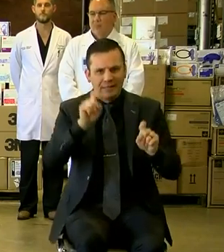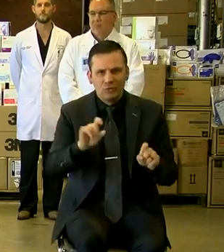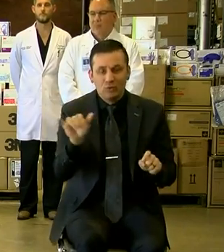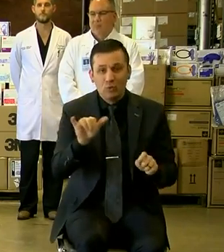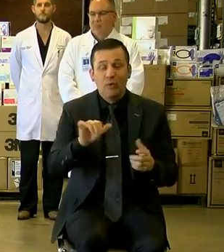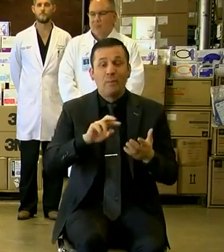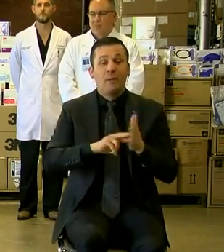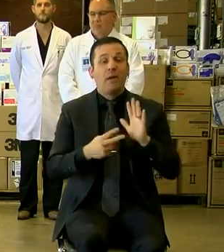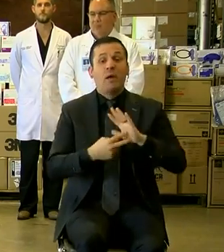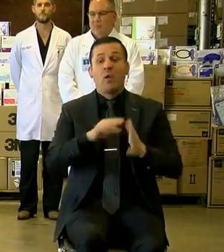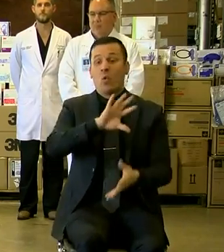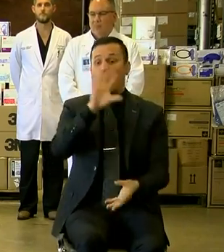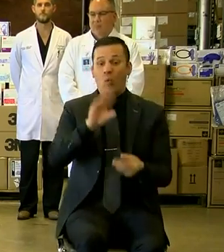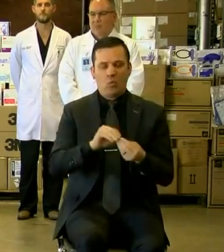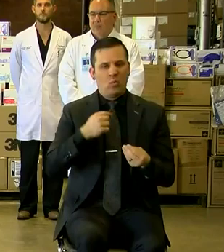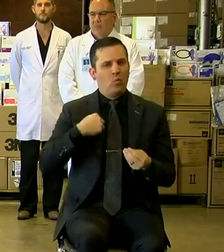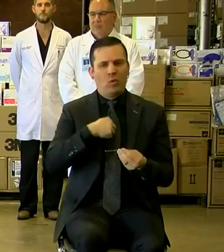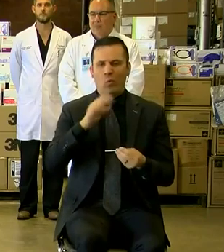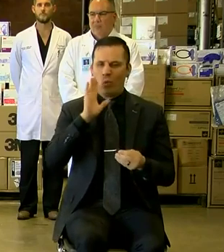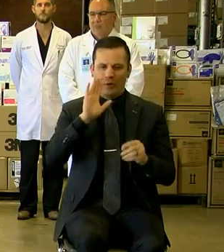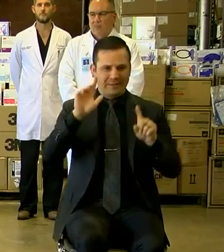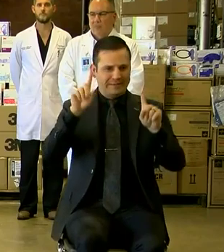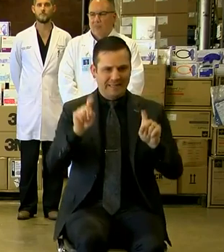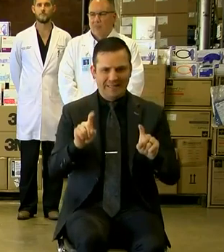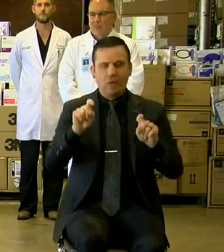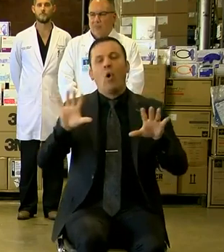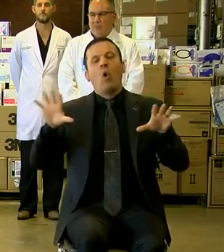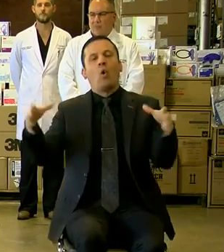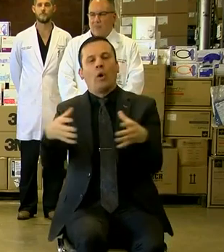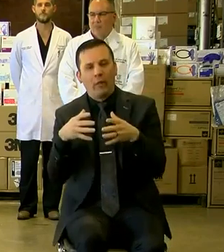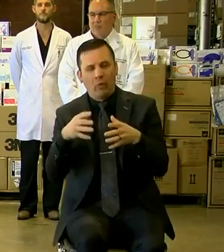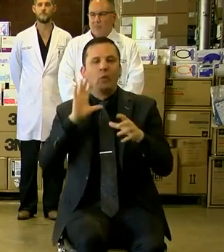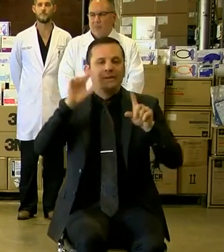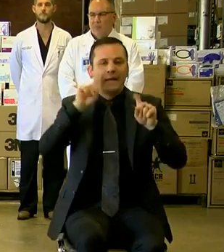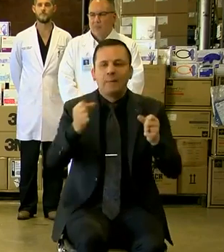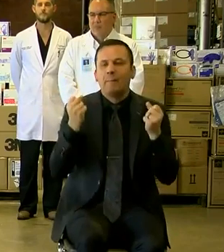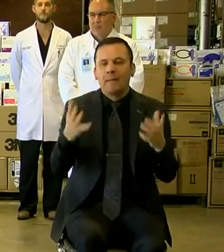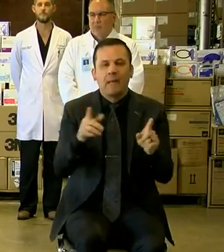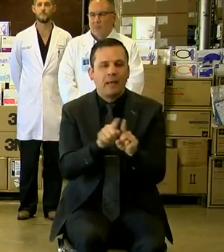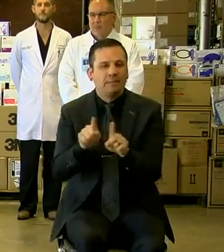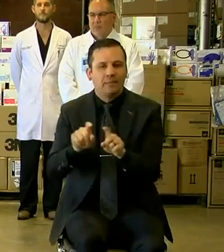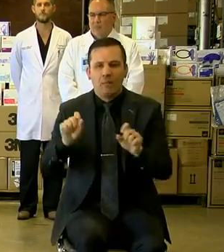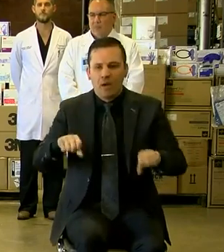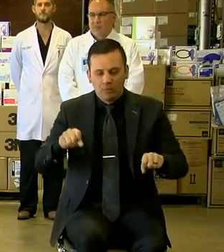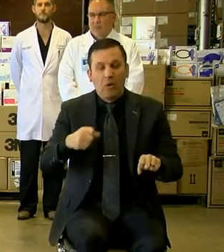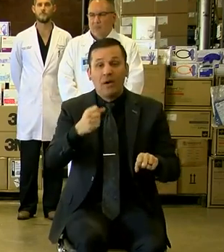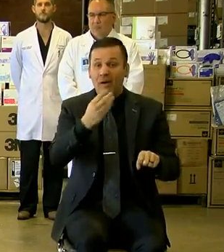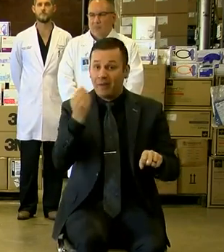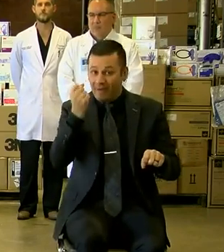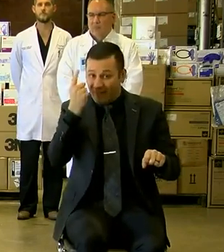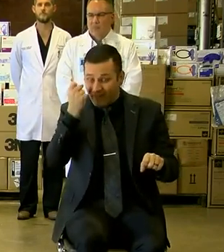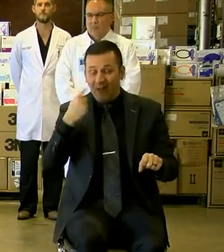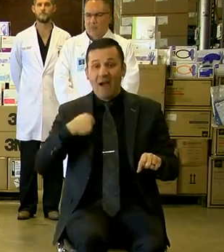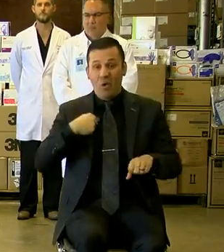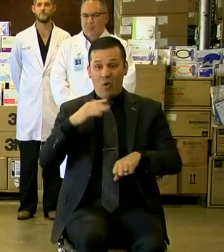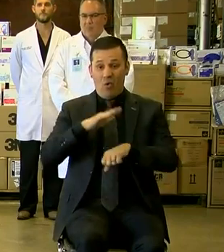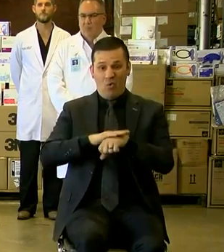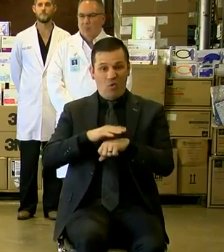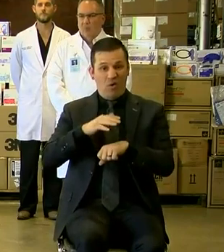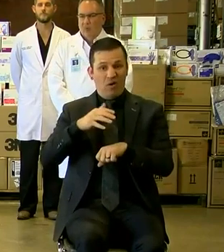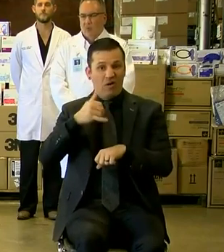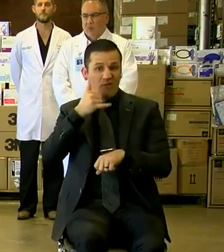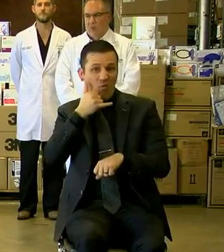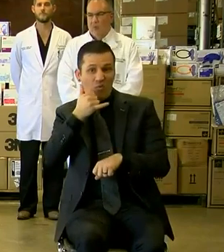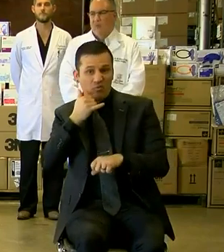Altogether we will be testing as many people as possible understanding this also. And that is I was on a telephone